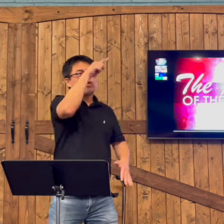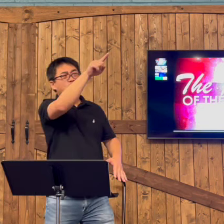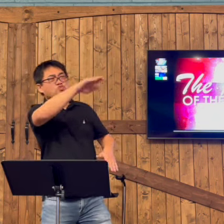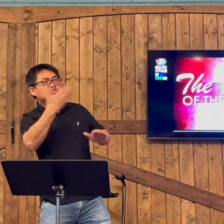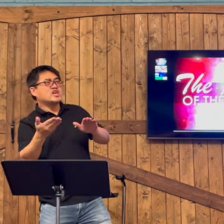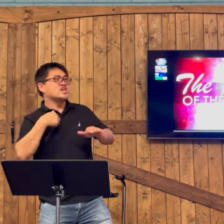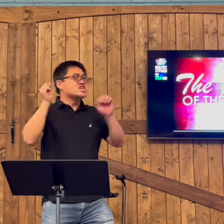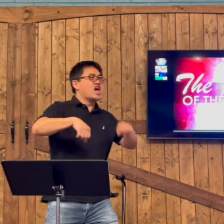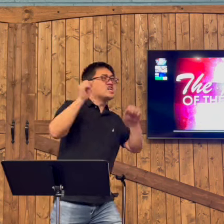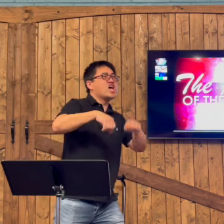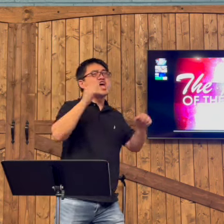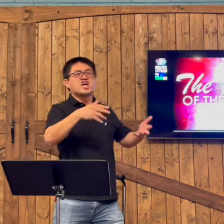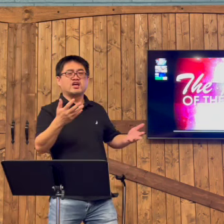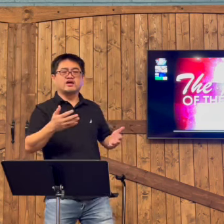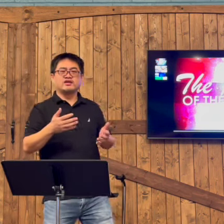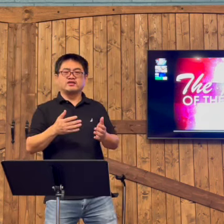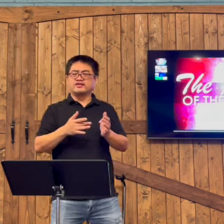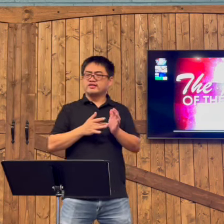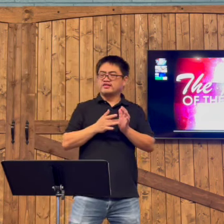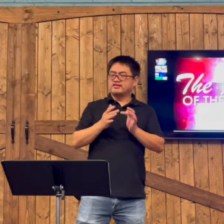no. I'm going to follow you wherever you go.